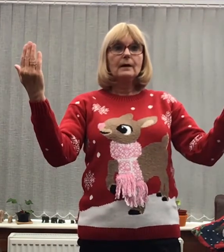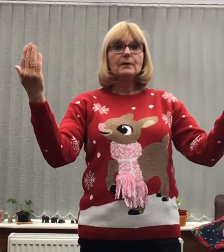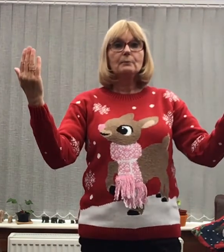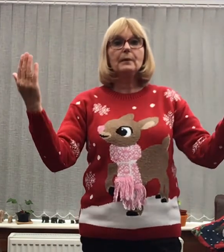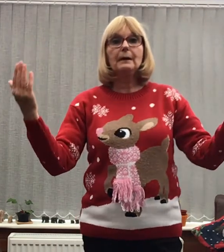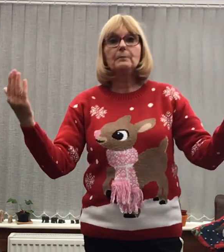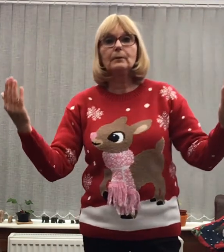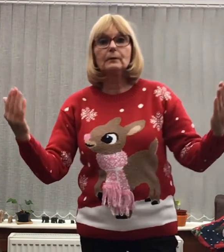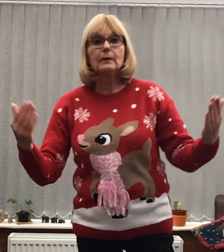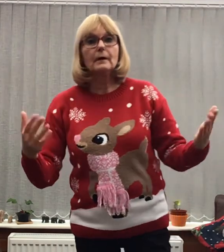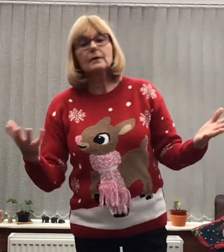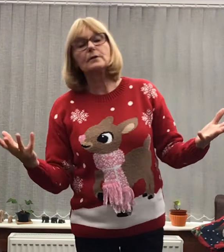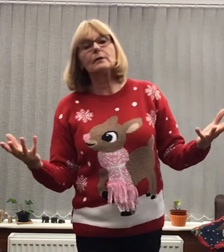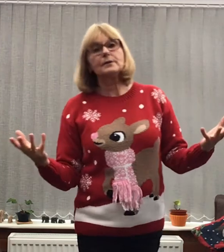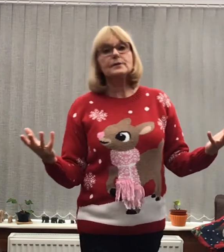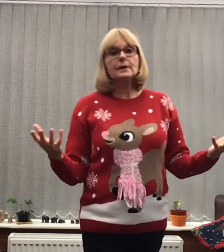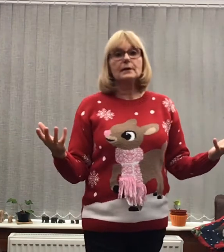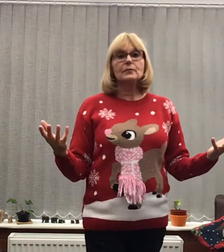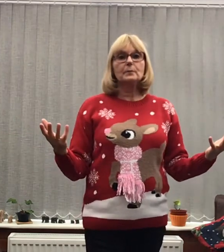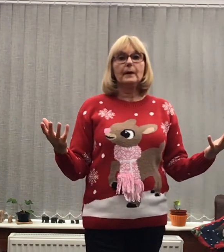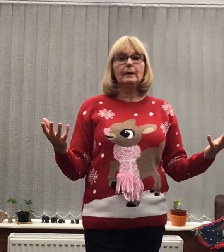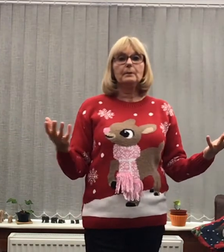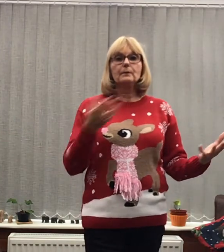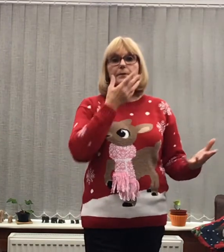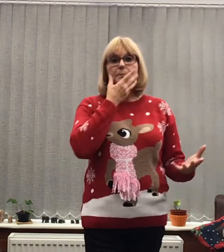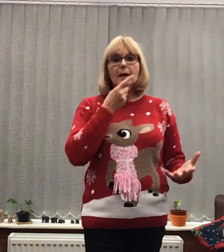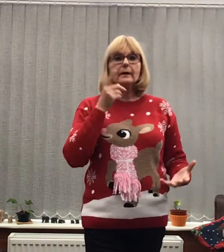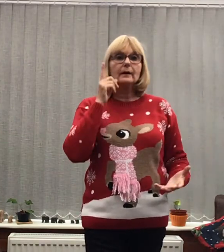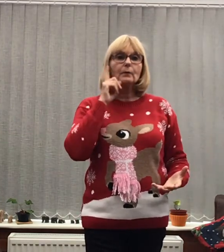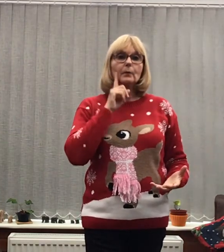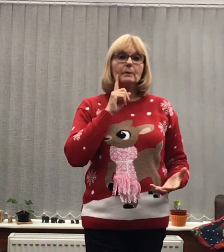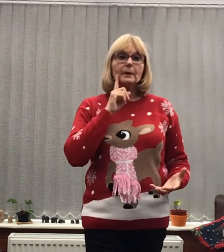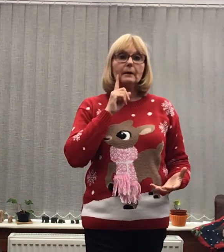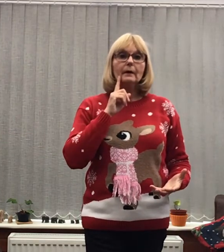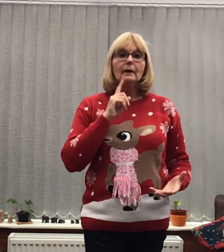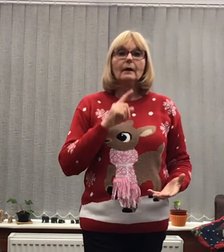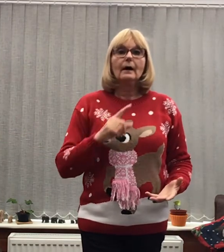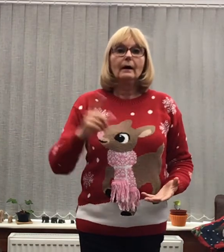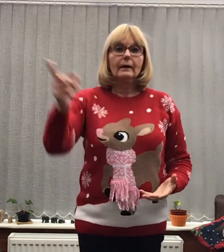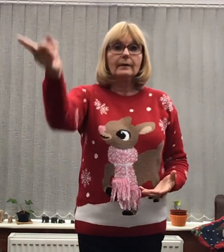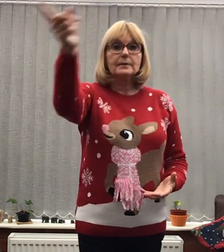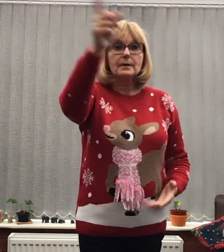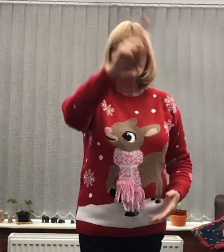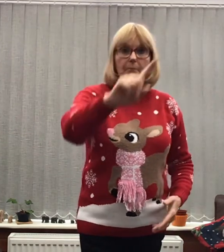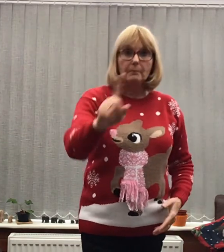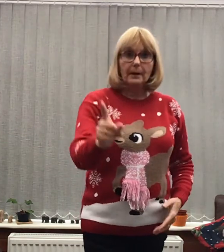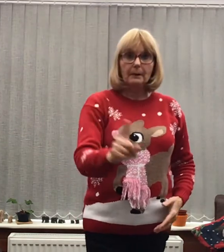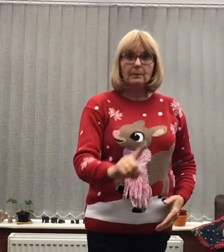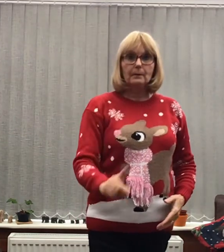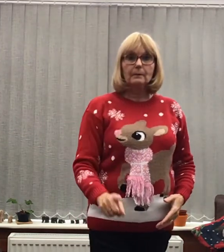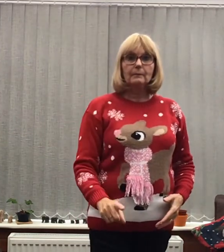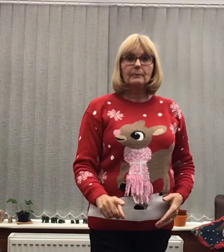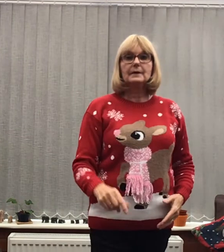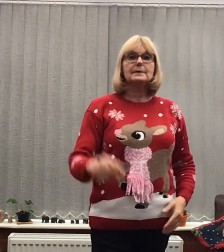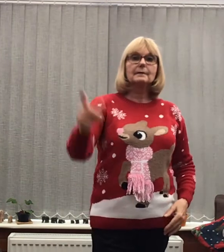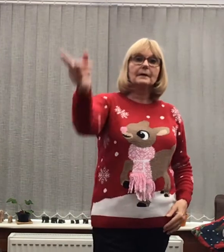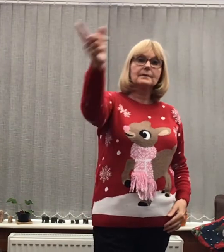People There are lots of signs for people There are men and women And there are people That's a nicer